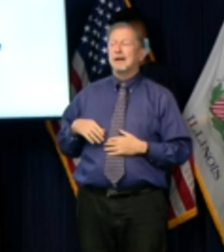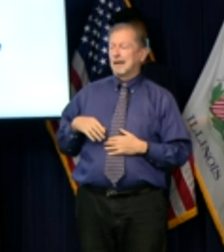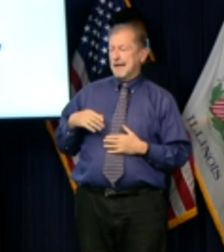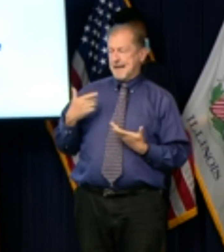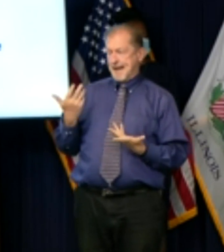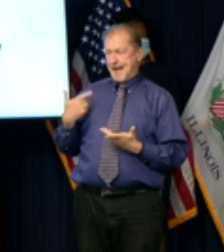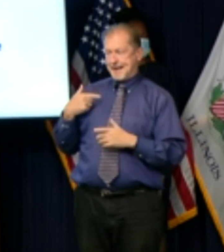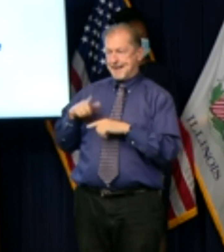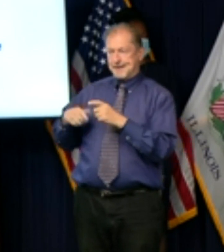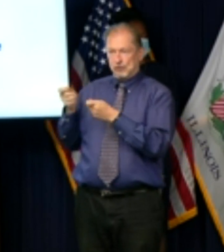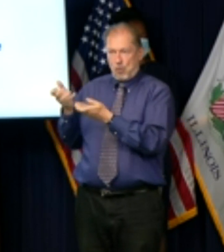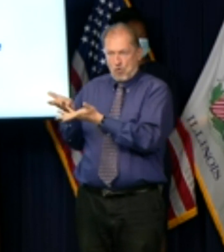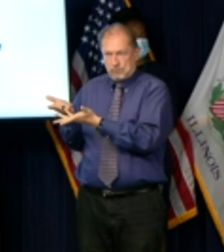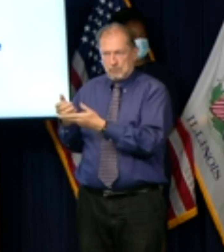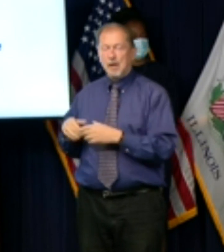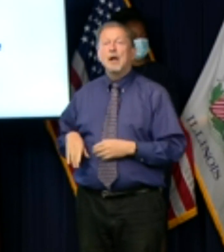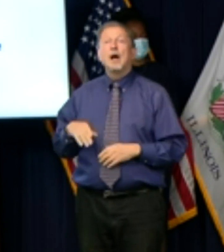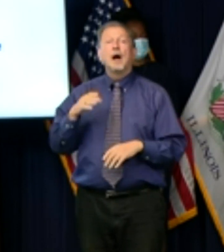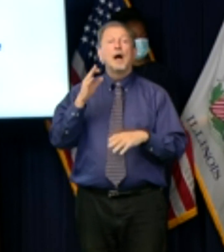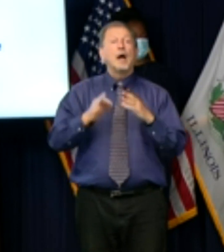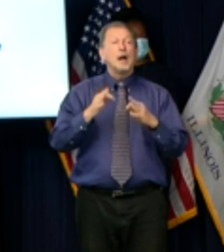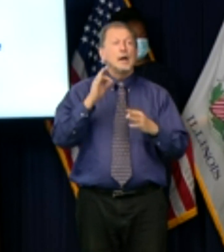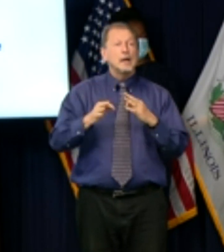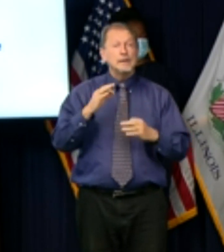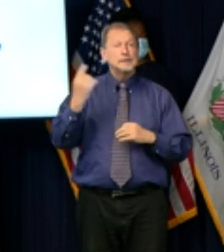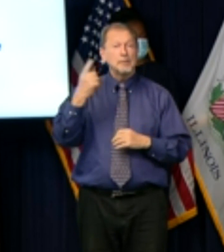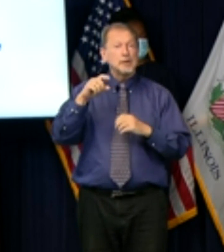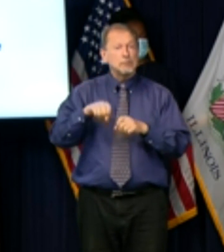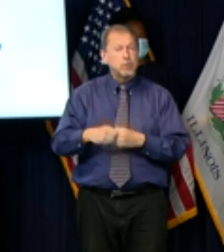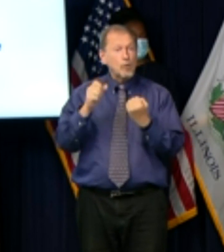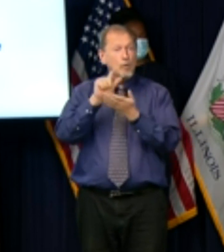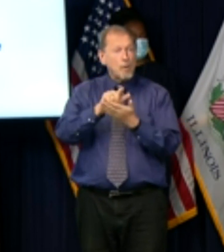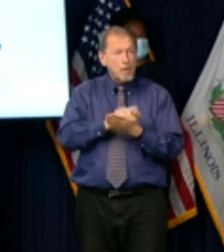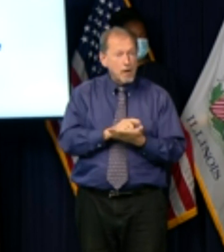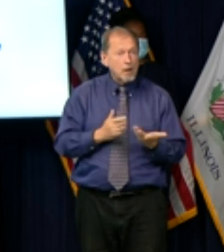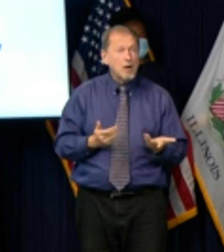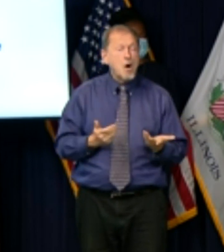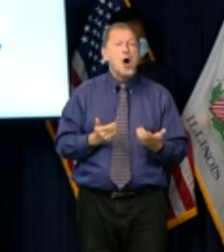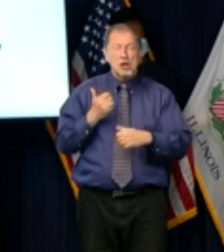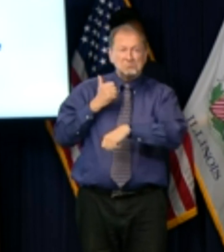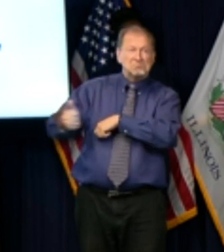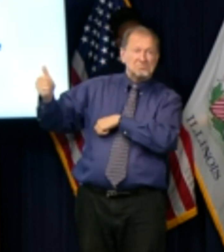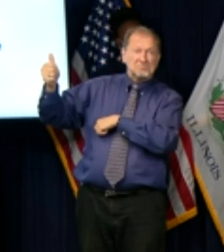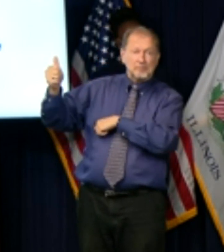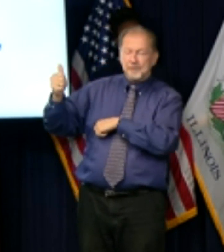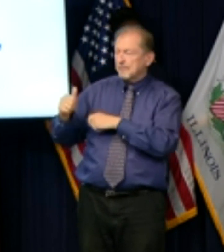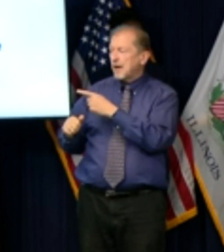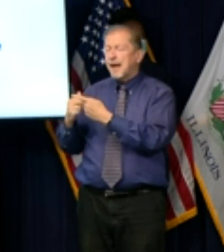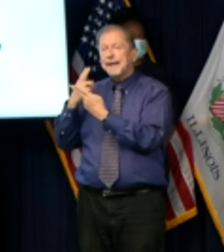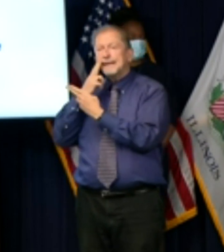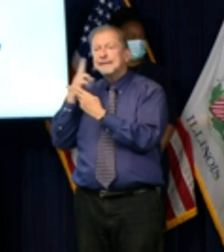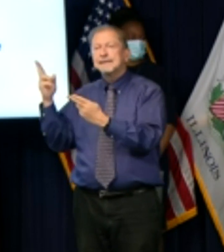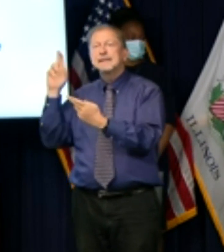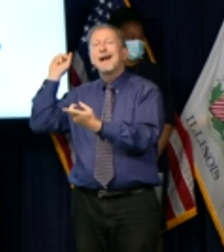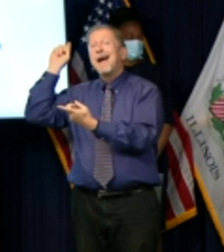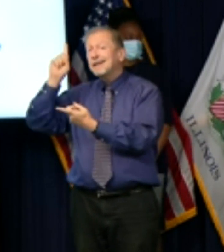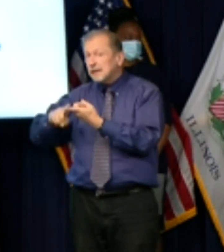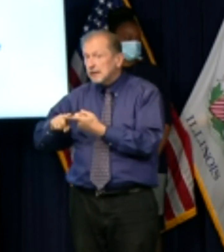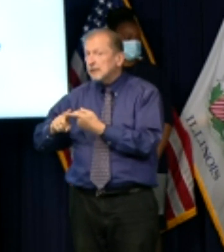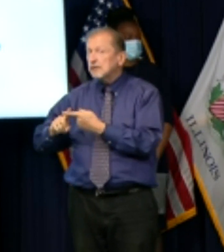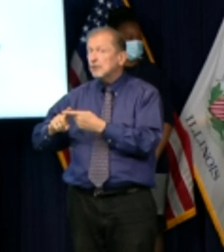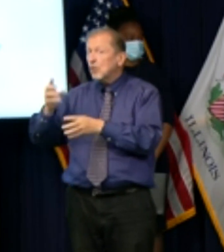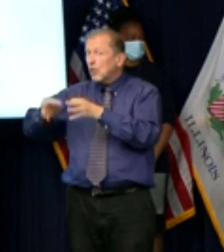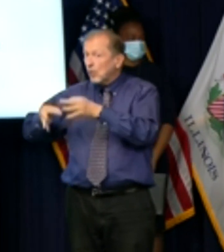those who face accusations of wrongdoing are innocent until proven guilty but that's not our standard for holding higher